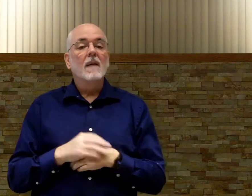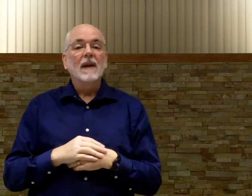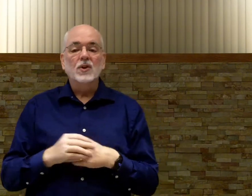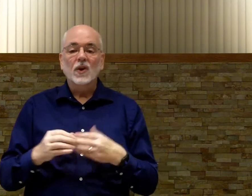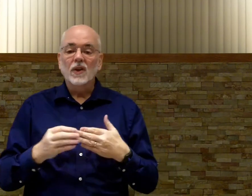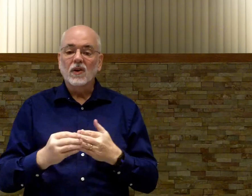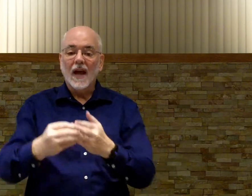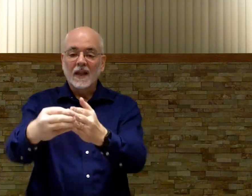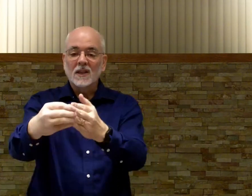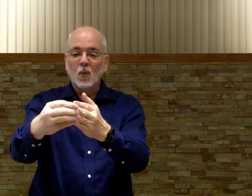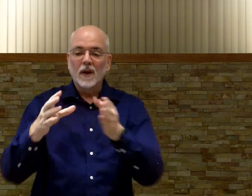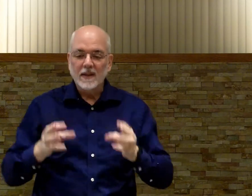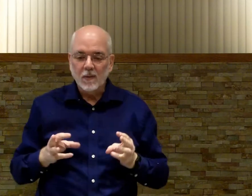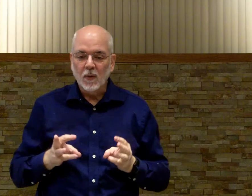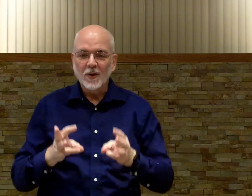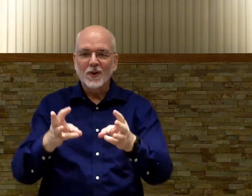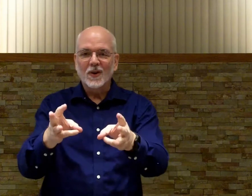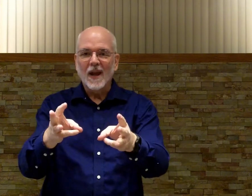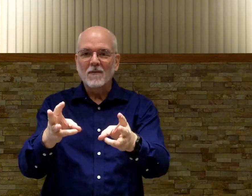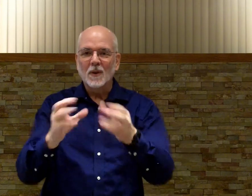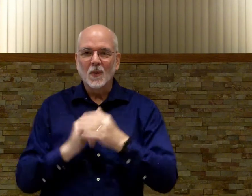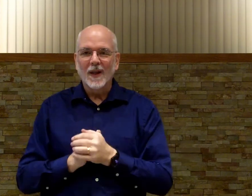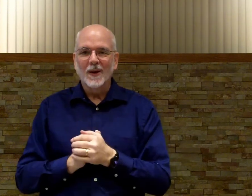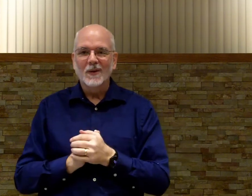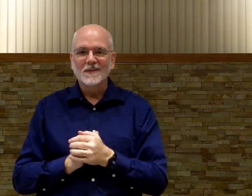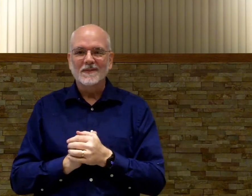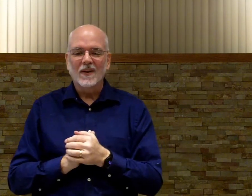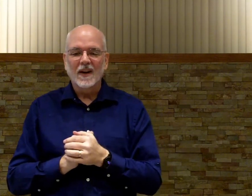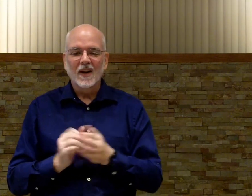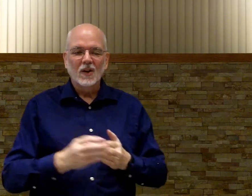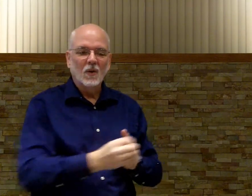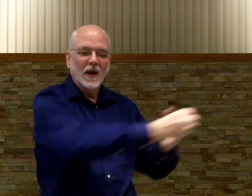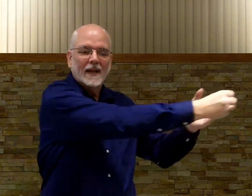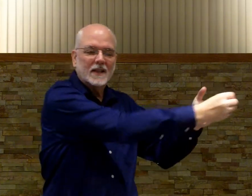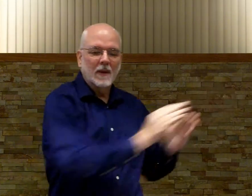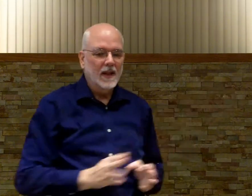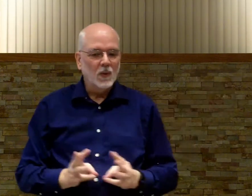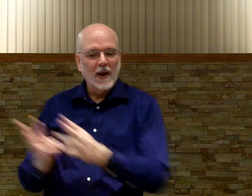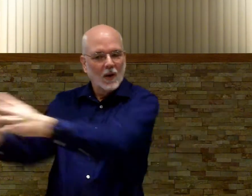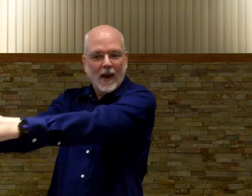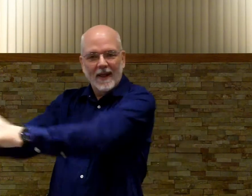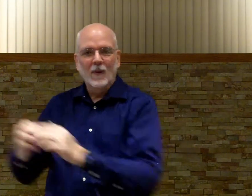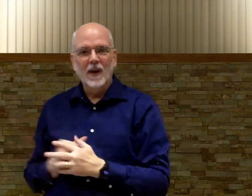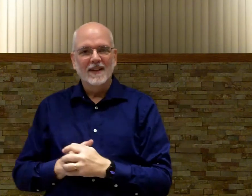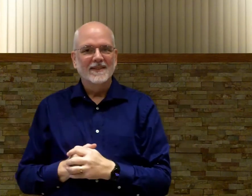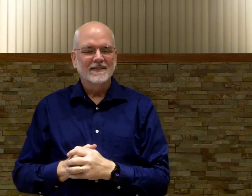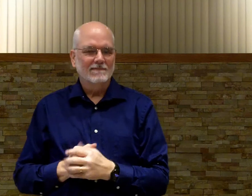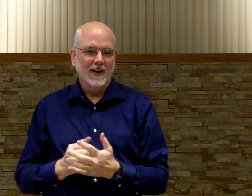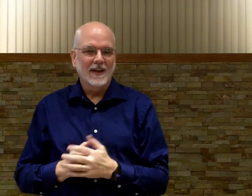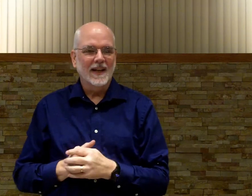make sure that you're guiding someone in the same direction that you're having on the way though all right don't guide somebody this way in a way that way all right